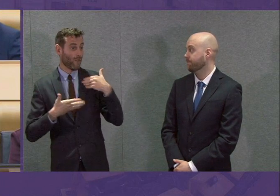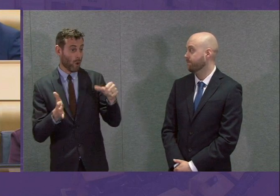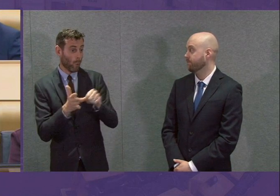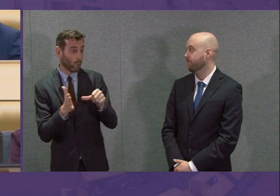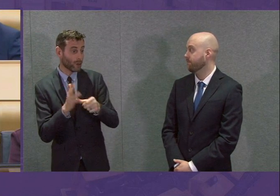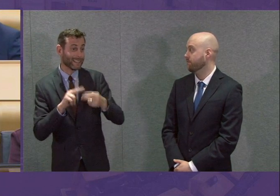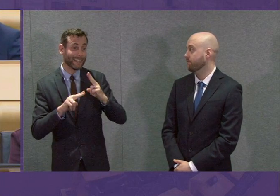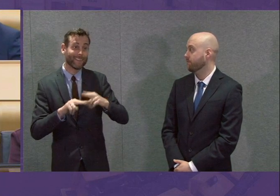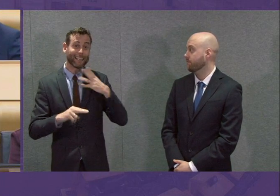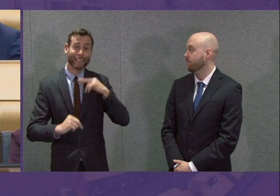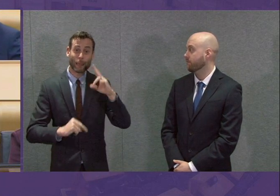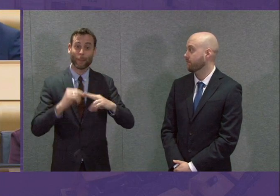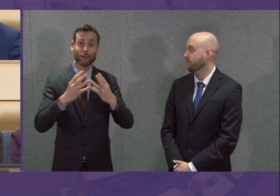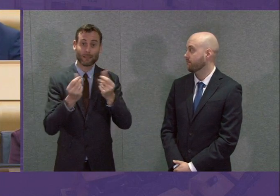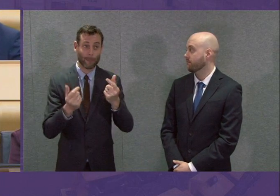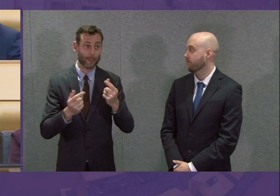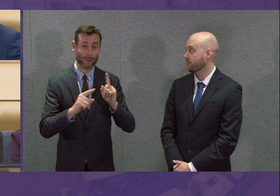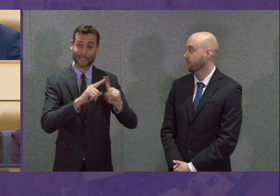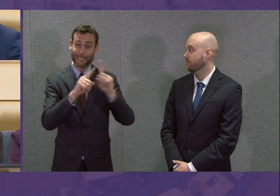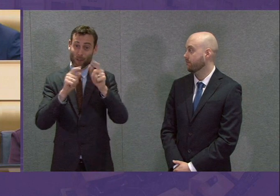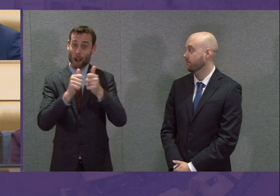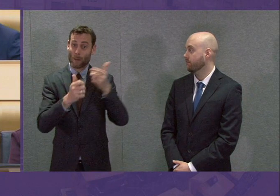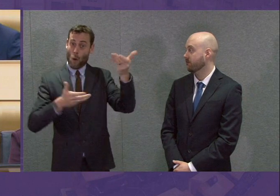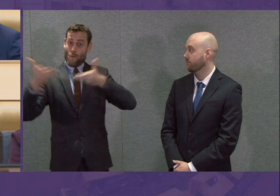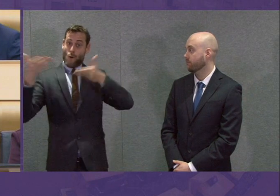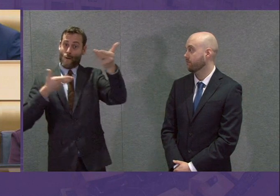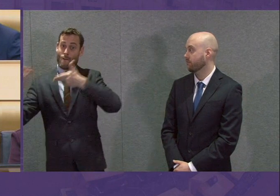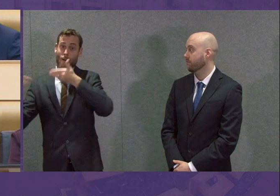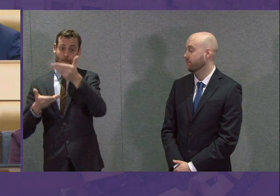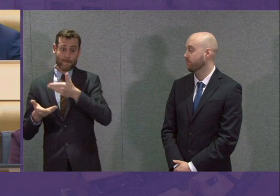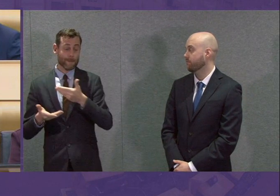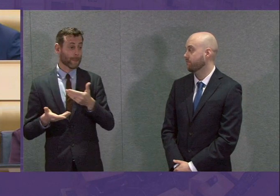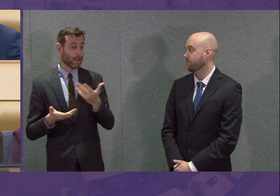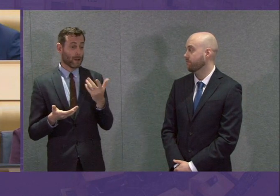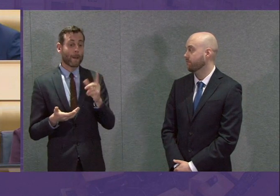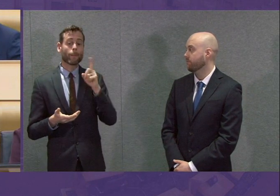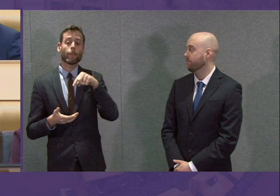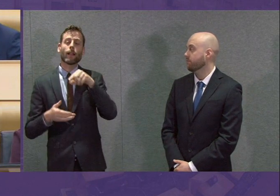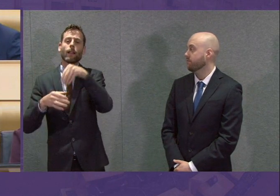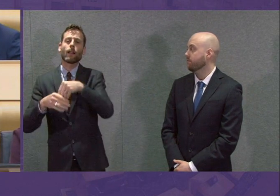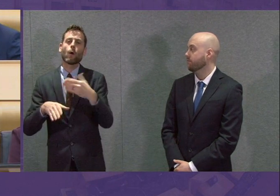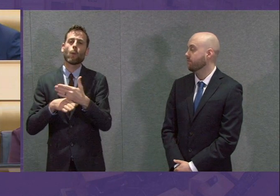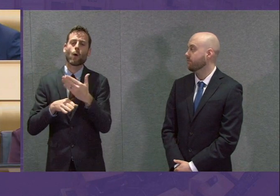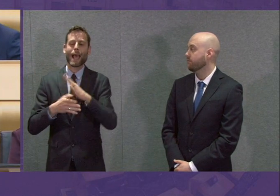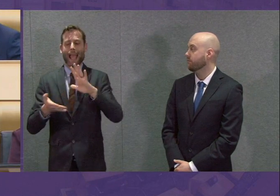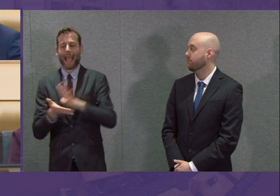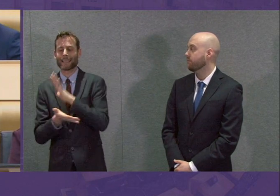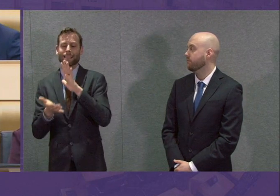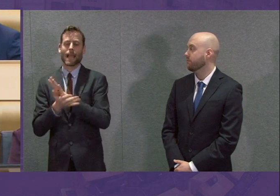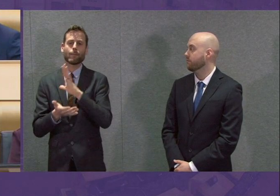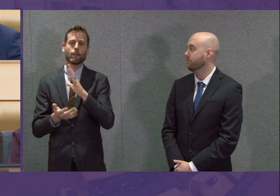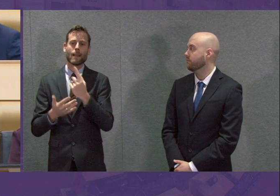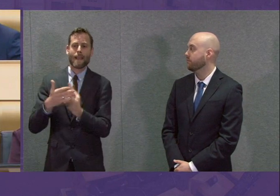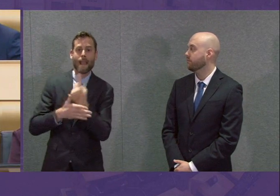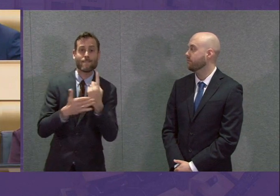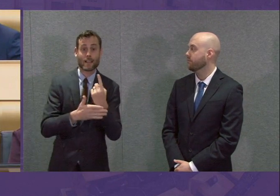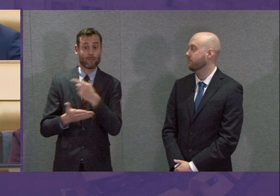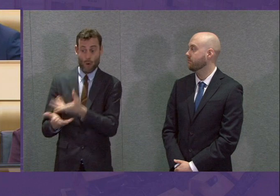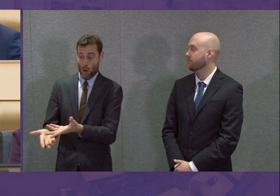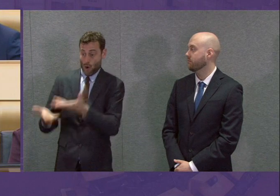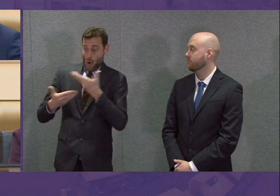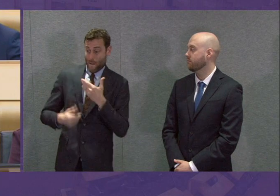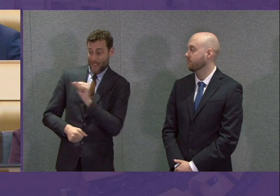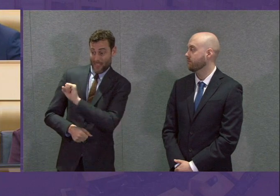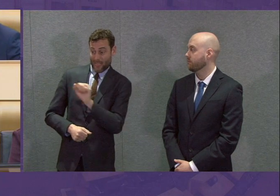offers right across the spectrum of everything you can imagine. People in the entertainment and events industry offering their skills to help